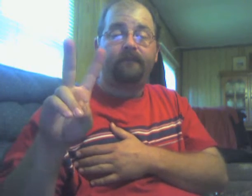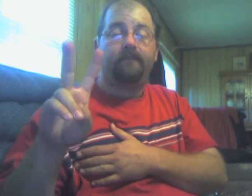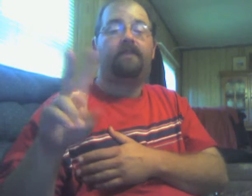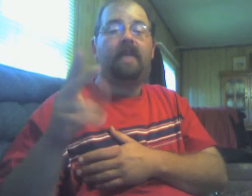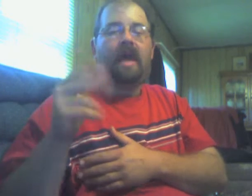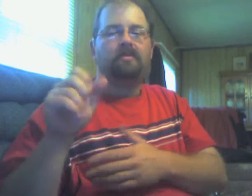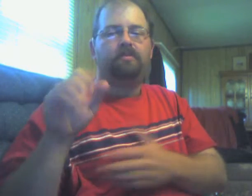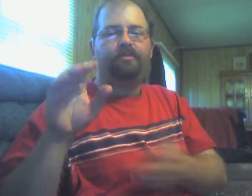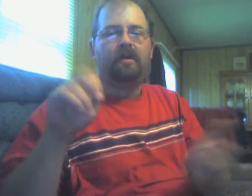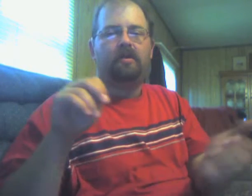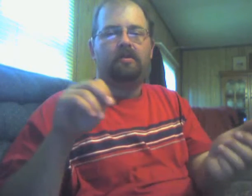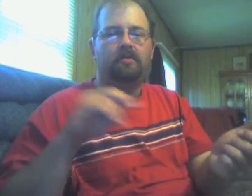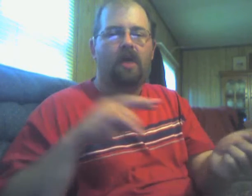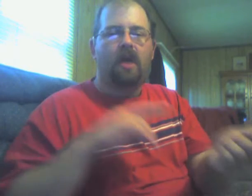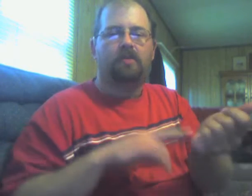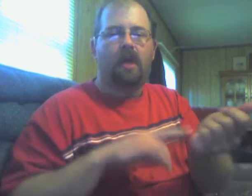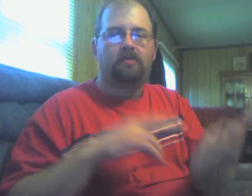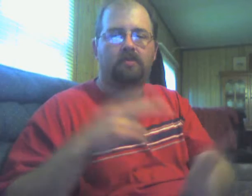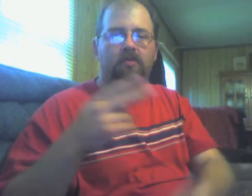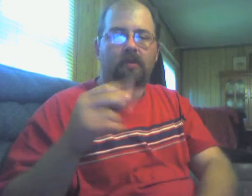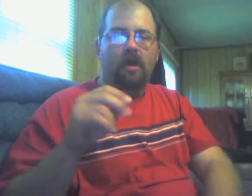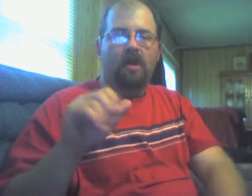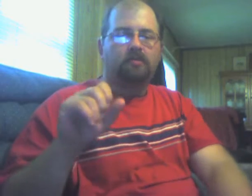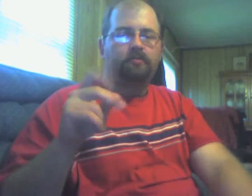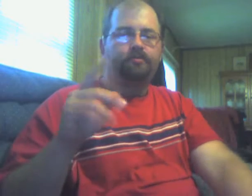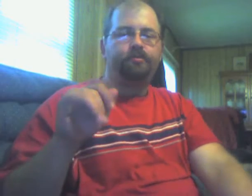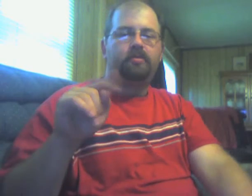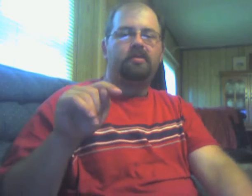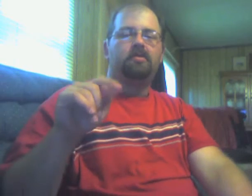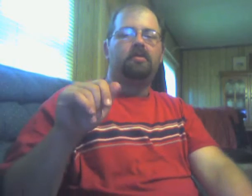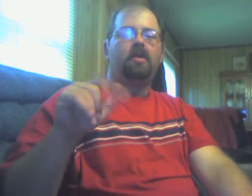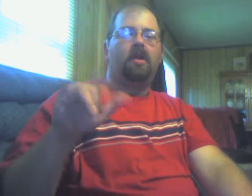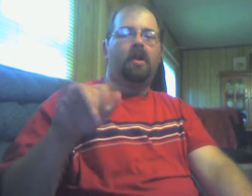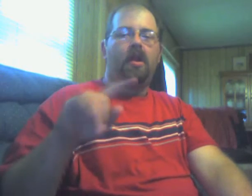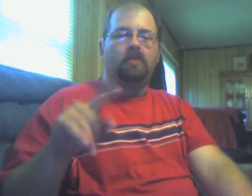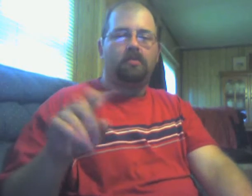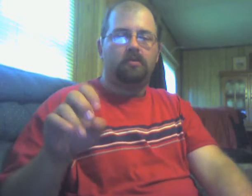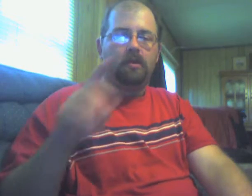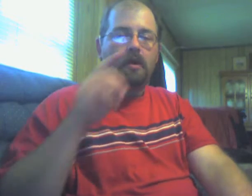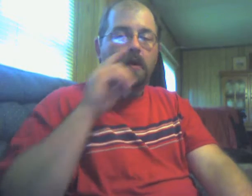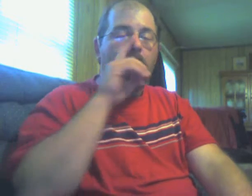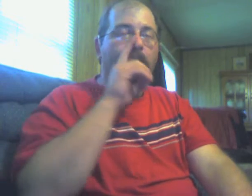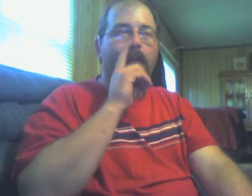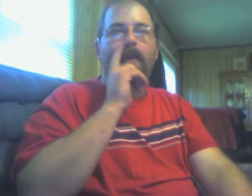25 tools, 1 battery. Bring on the to-do list.